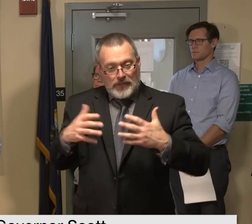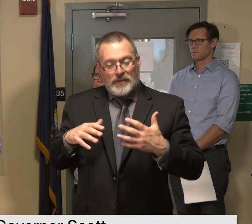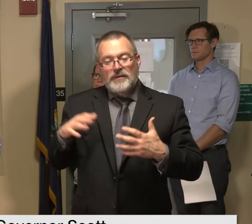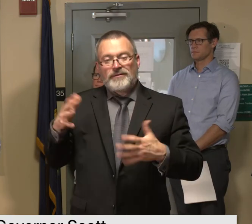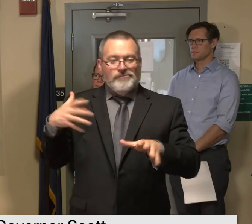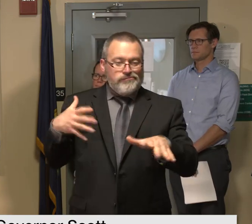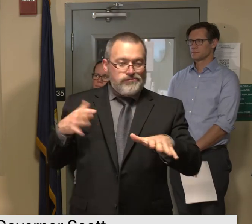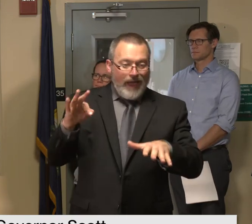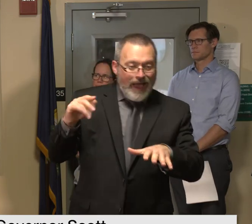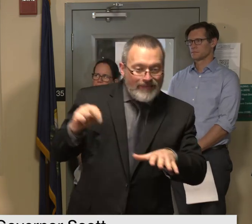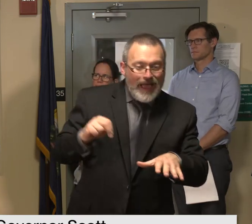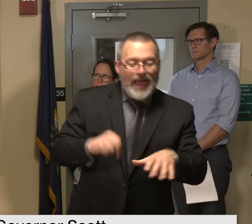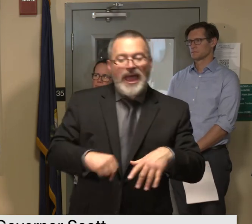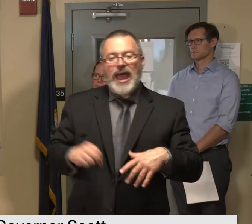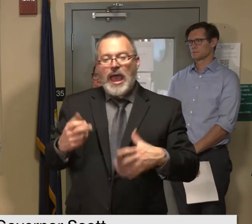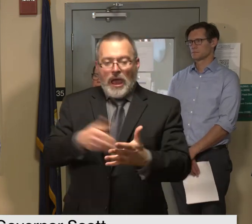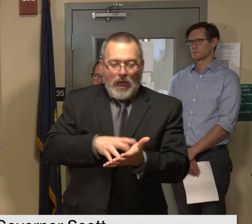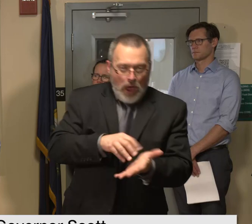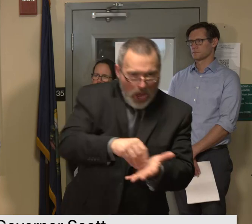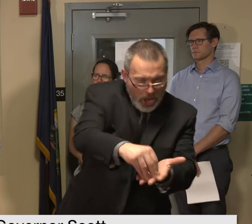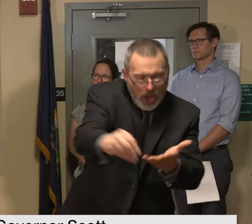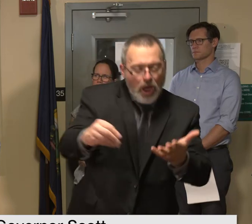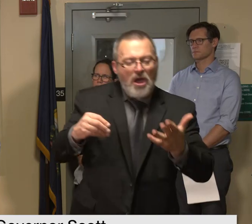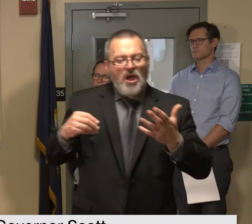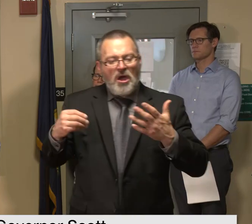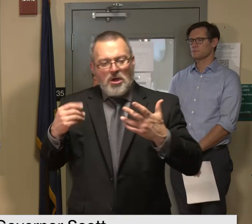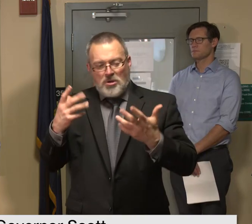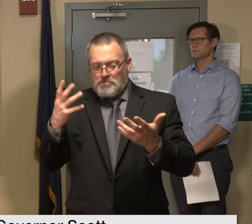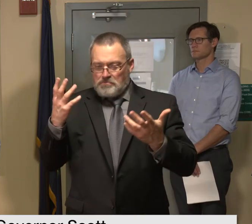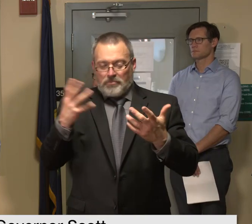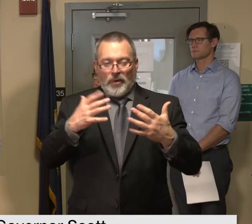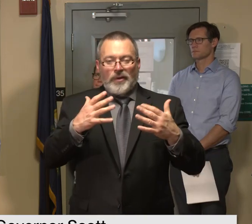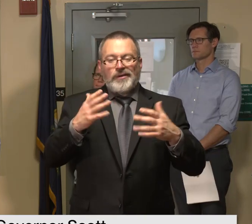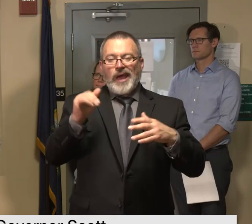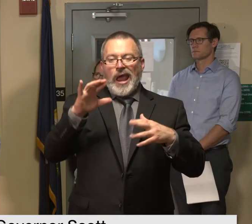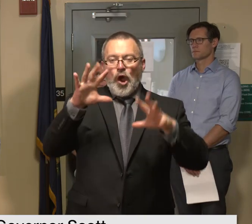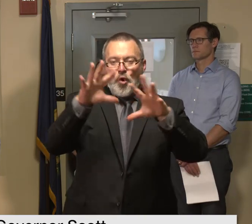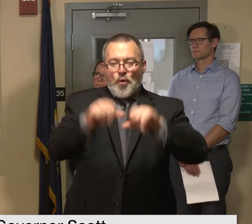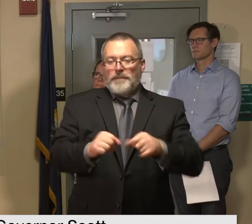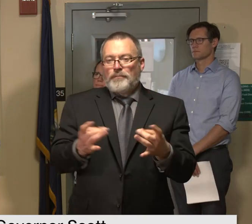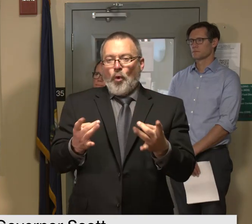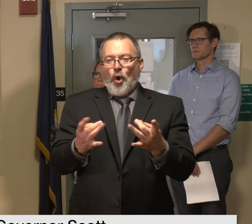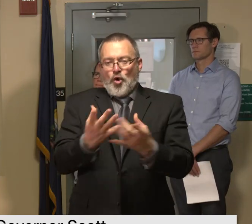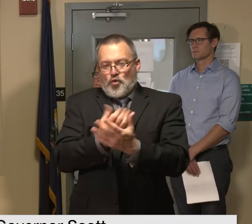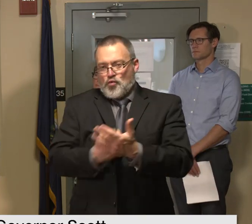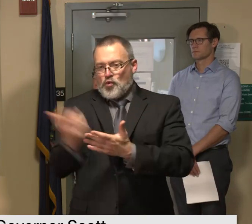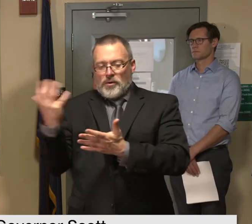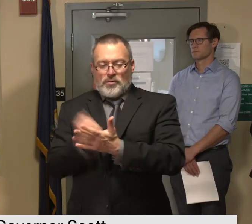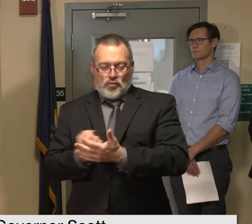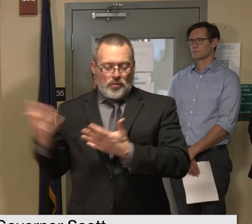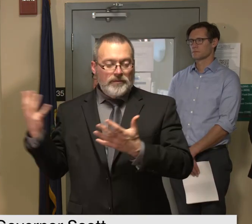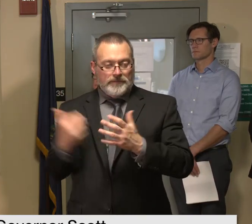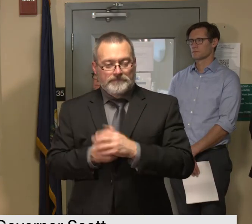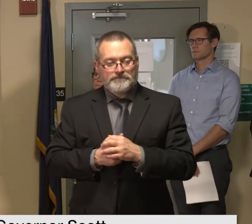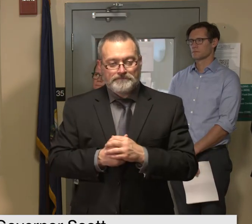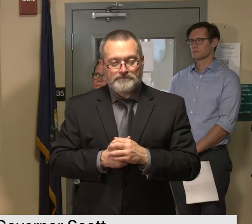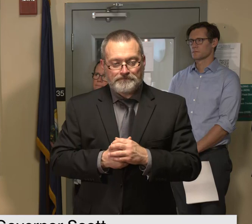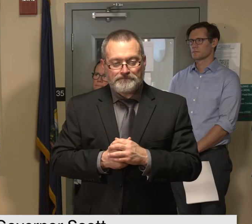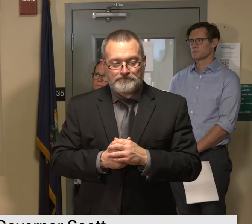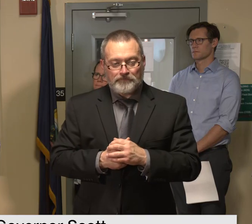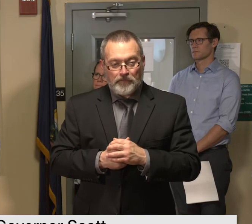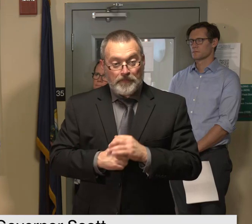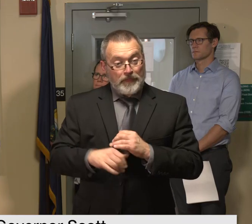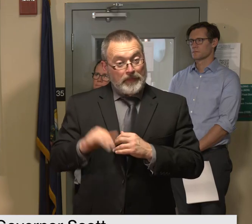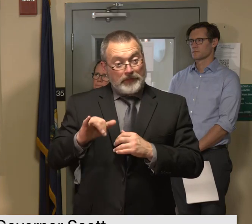dehumidifier when electricity is safe those who should not be helping clean up